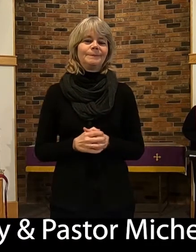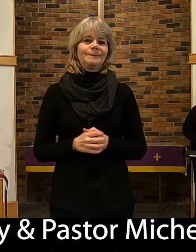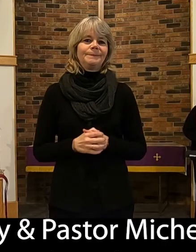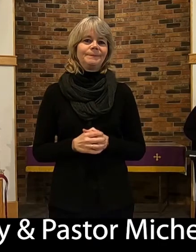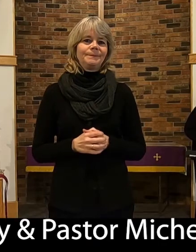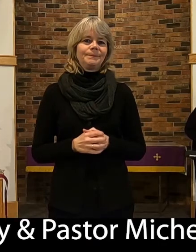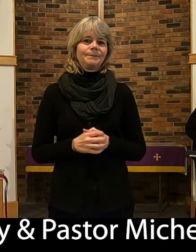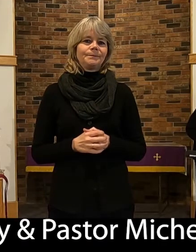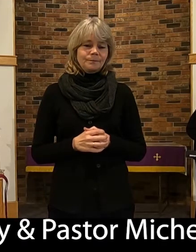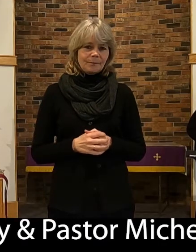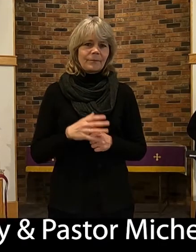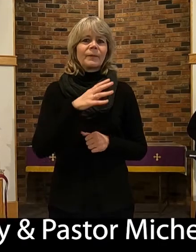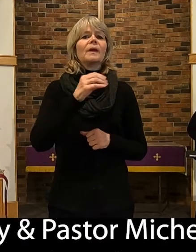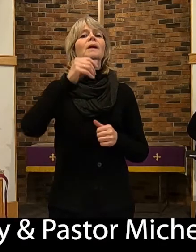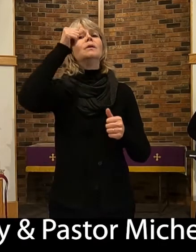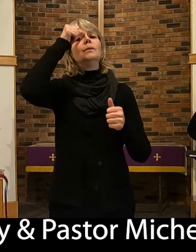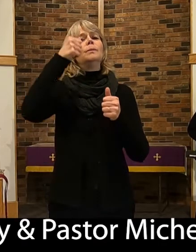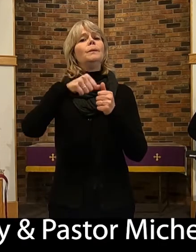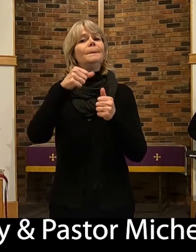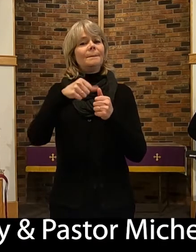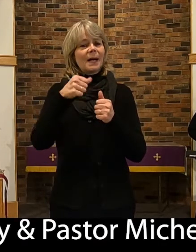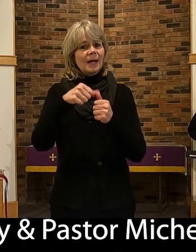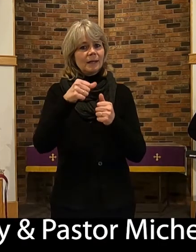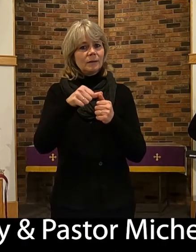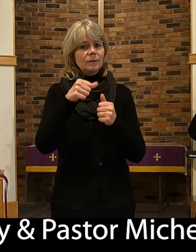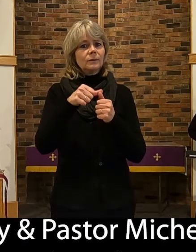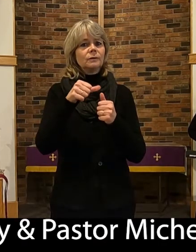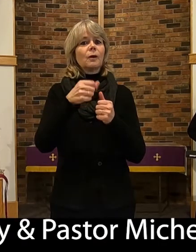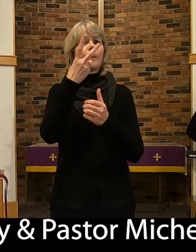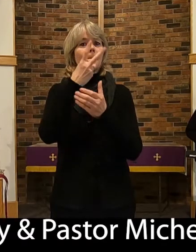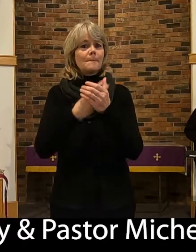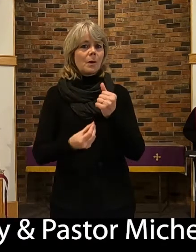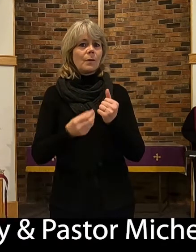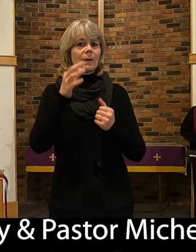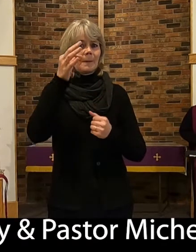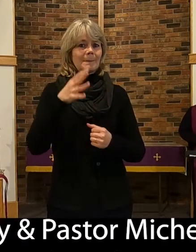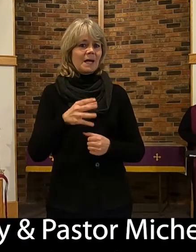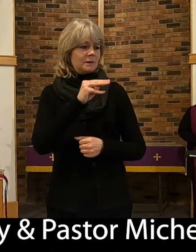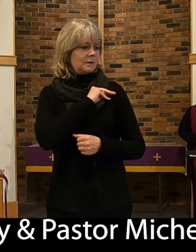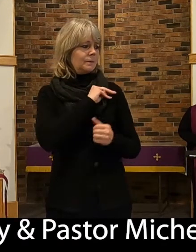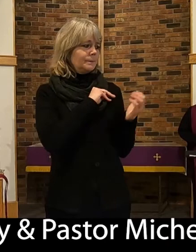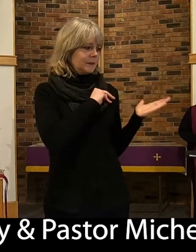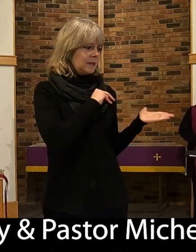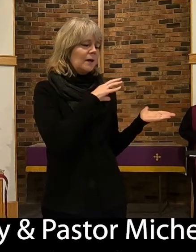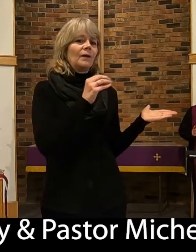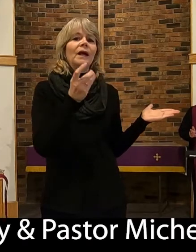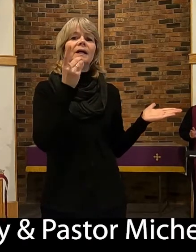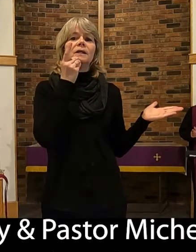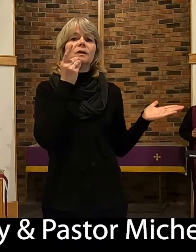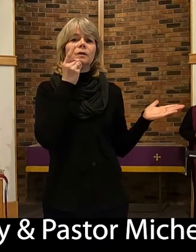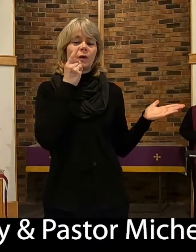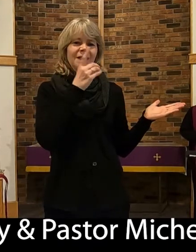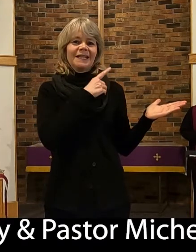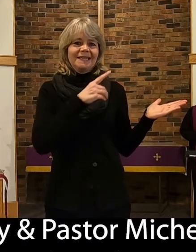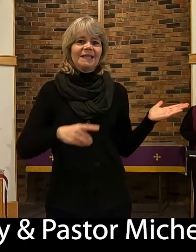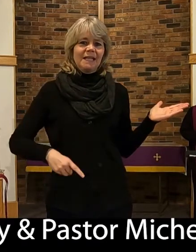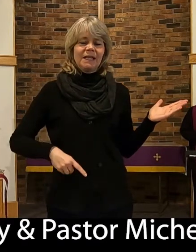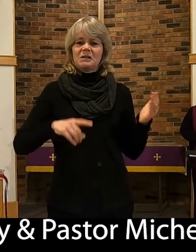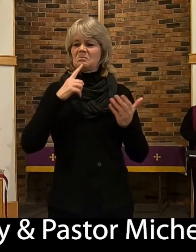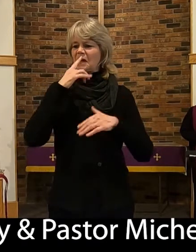Just a reminder that both Dorothy and I are available through email or text message or